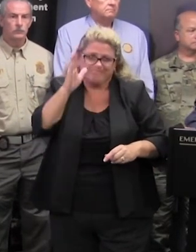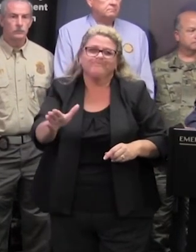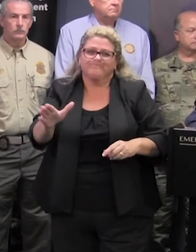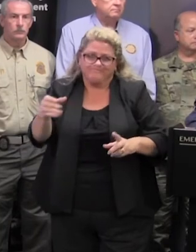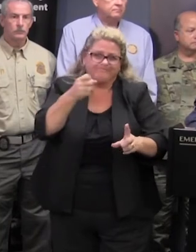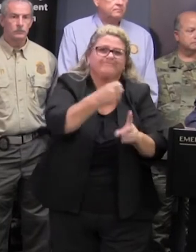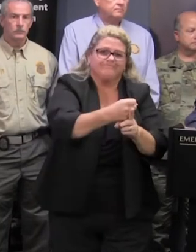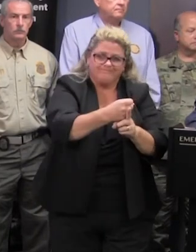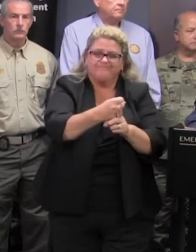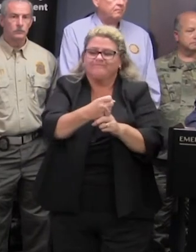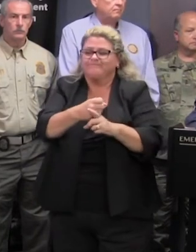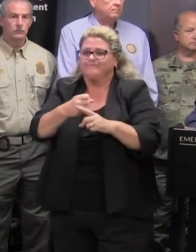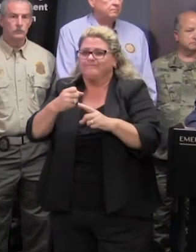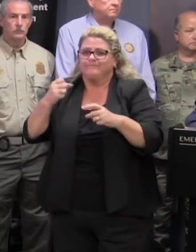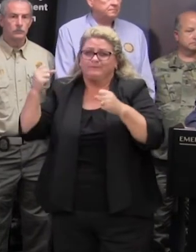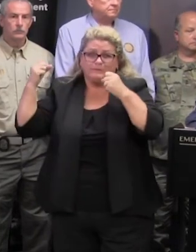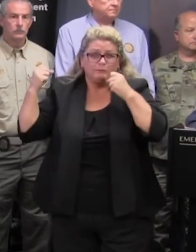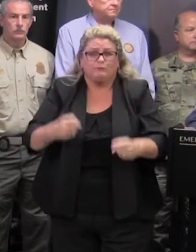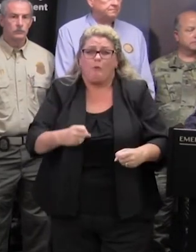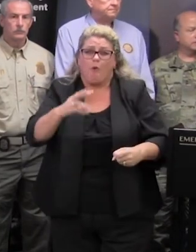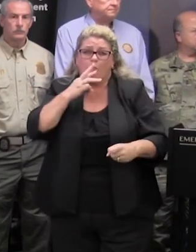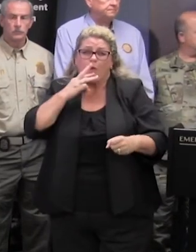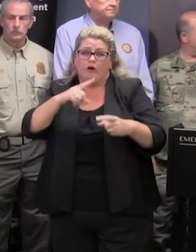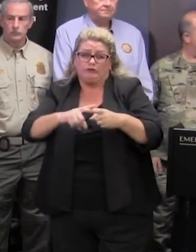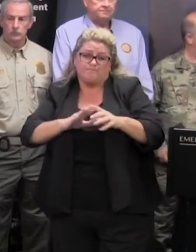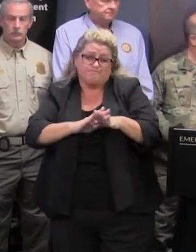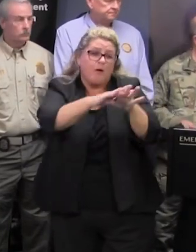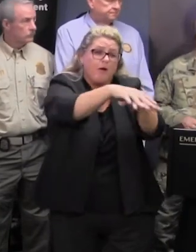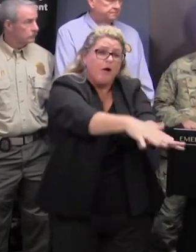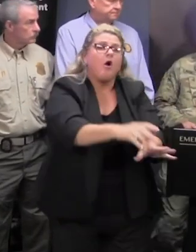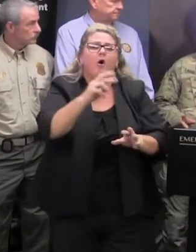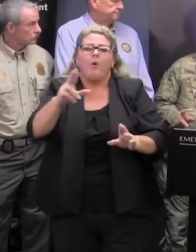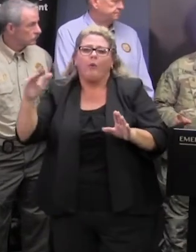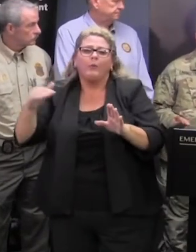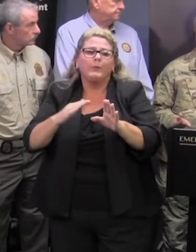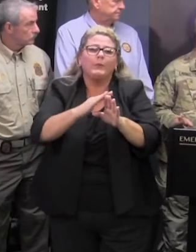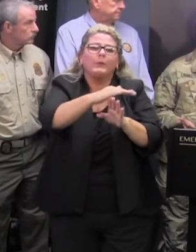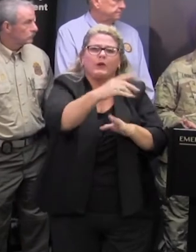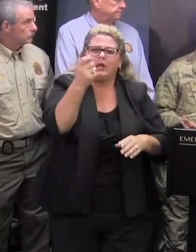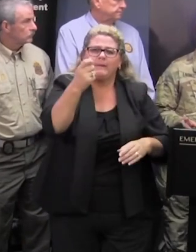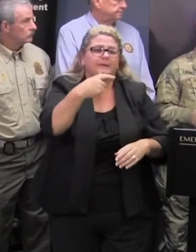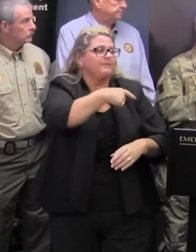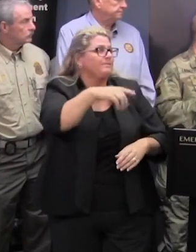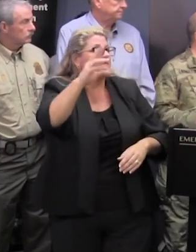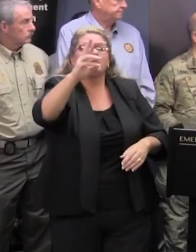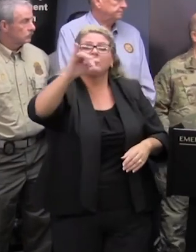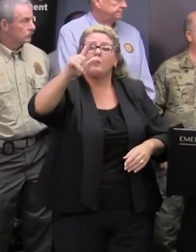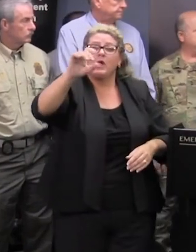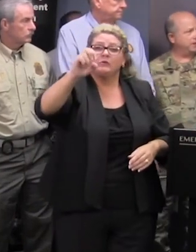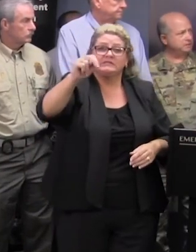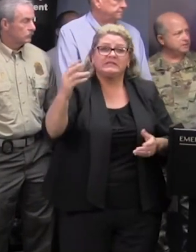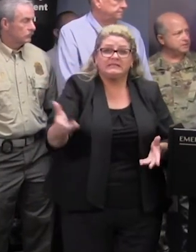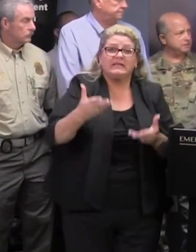high is it going to be and how strong is the water going to be speaking of director wilson's not here oh there he is